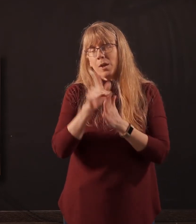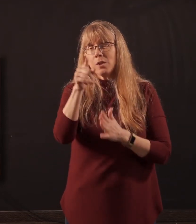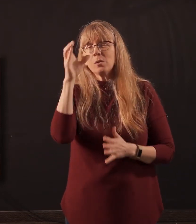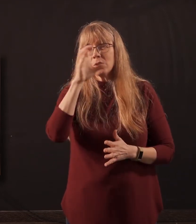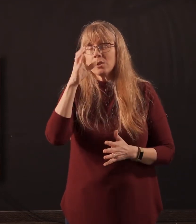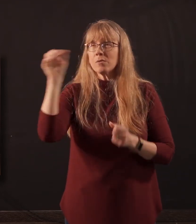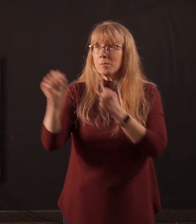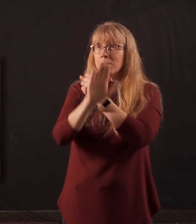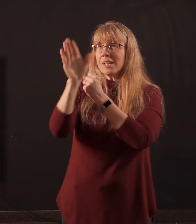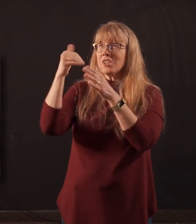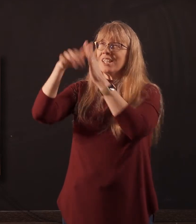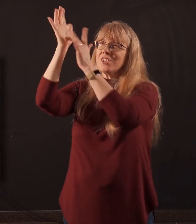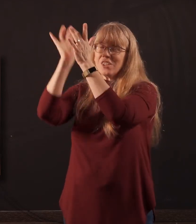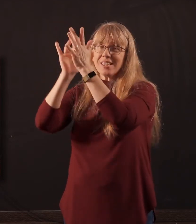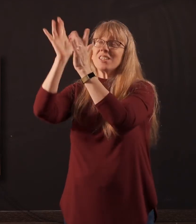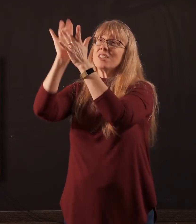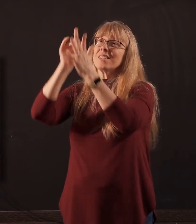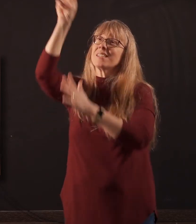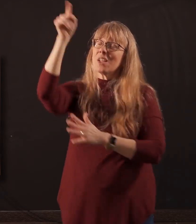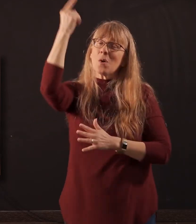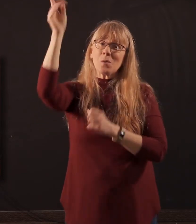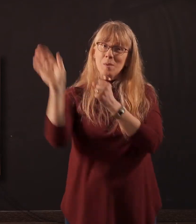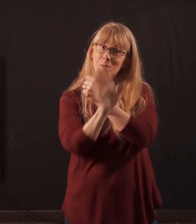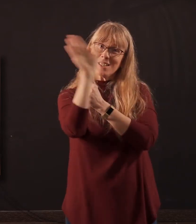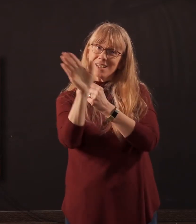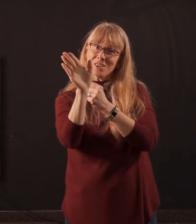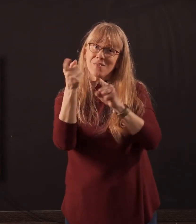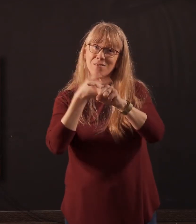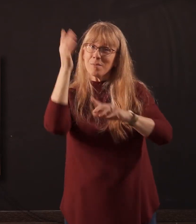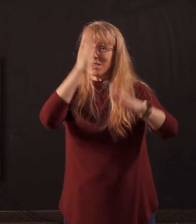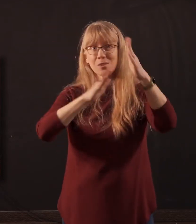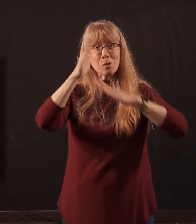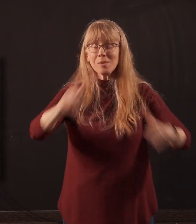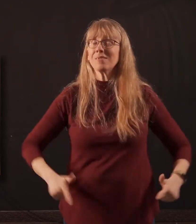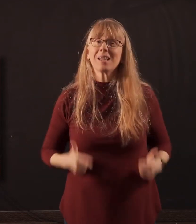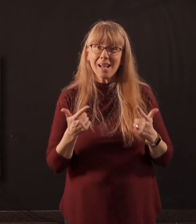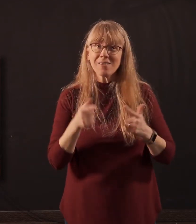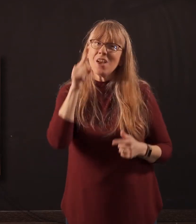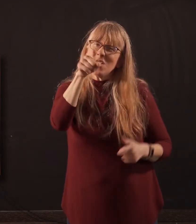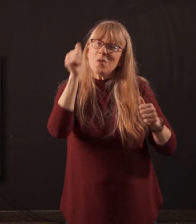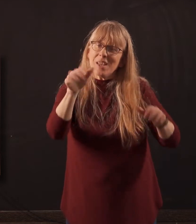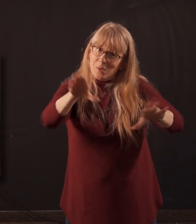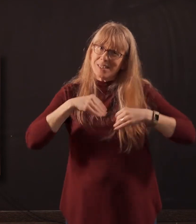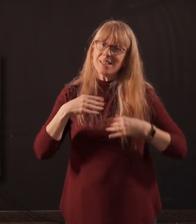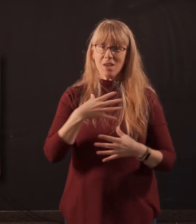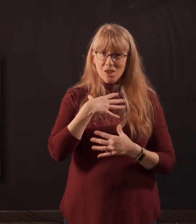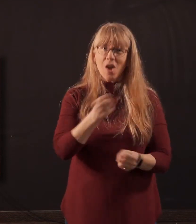in Jesus. Jesus is our only protection from the storms of life. You can receive confidence from Jesus, who is